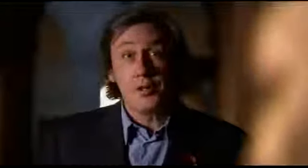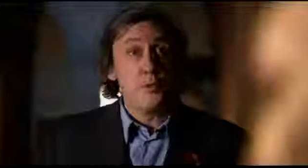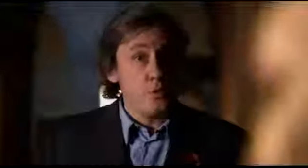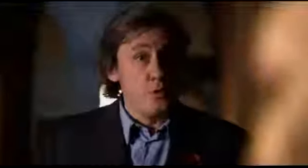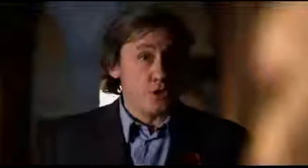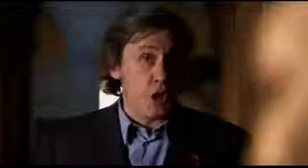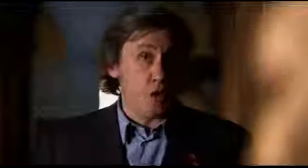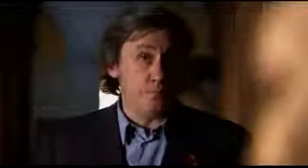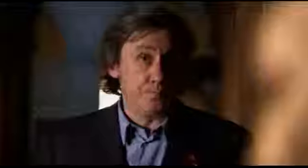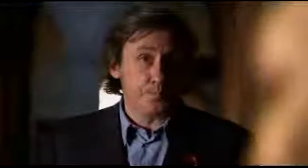to review the show.